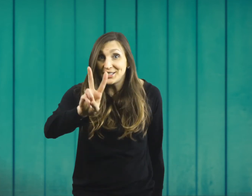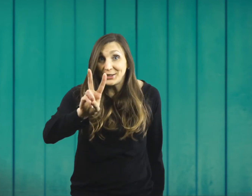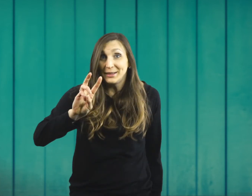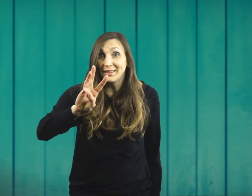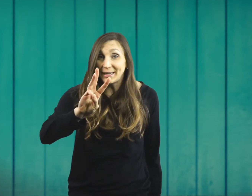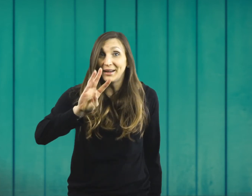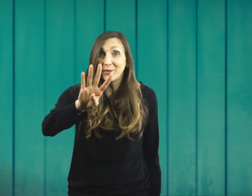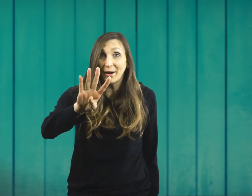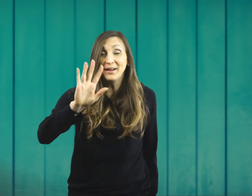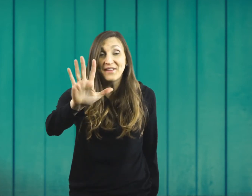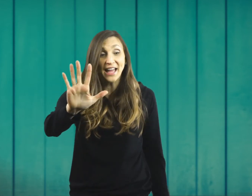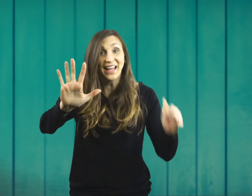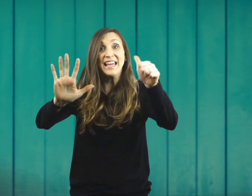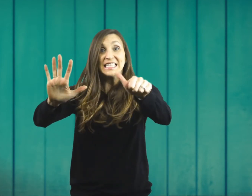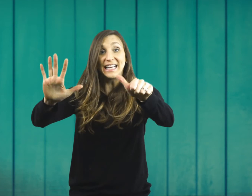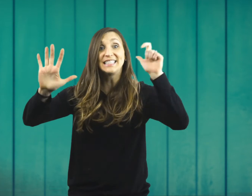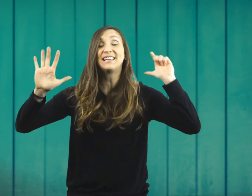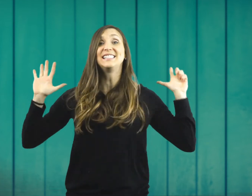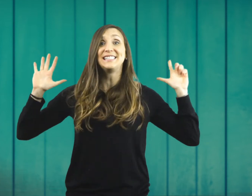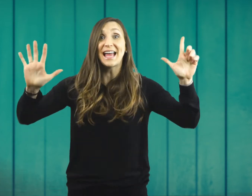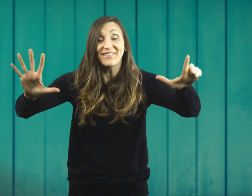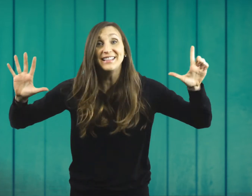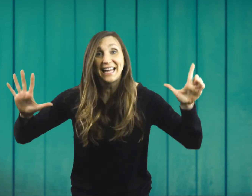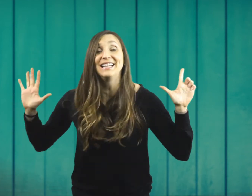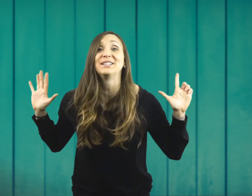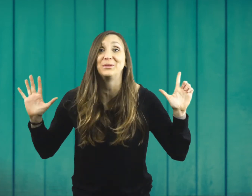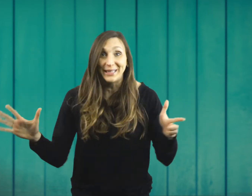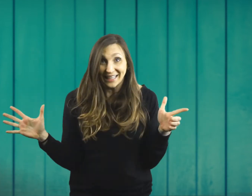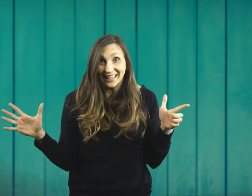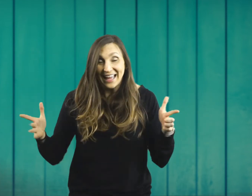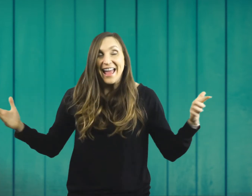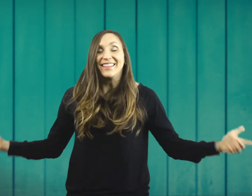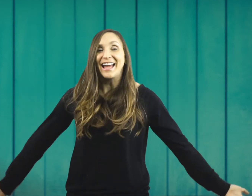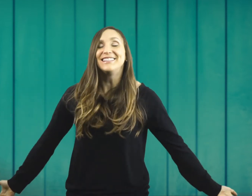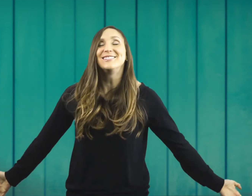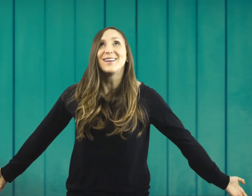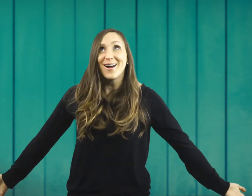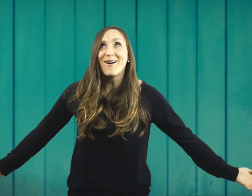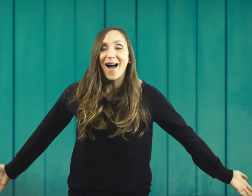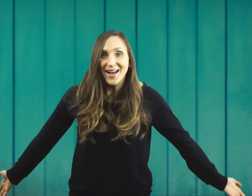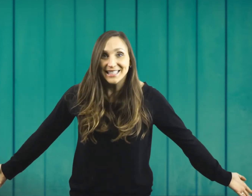two, three, four, five, six, seven days a week. That is so awesome.